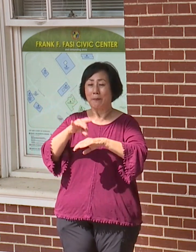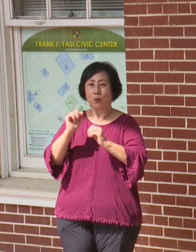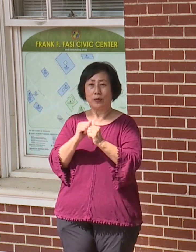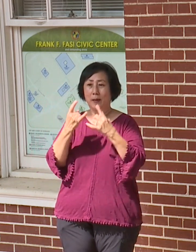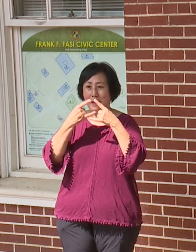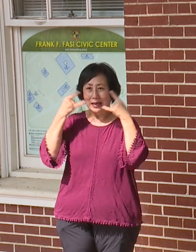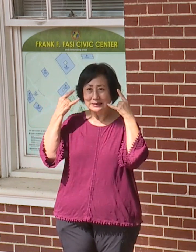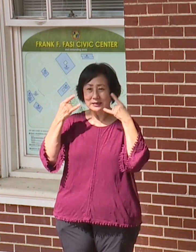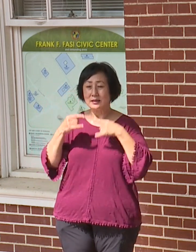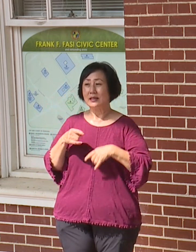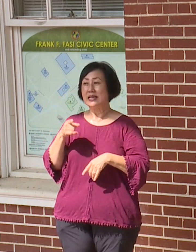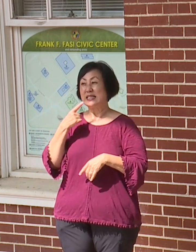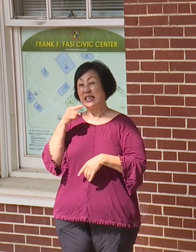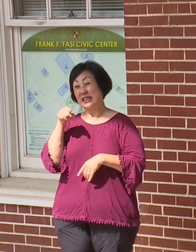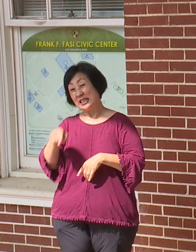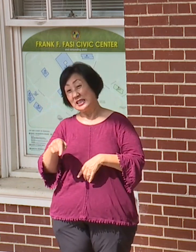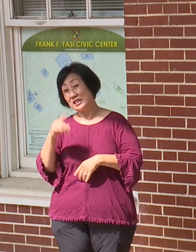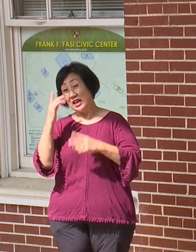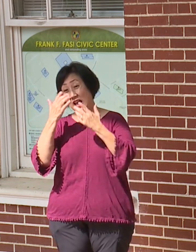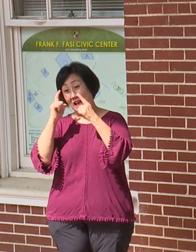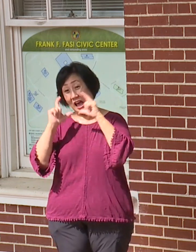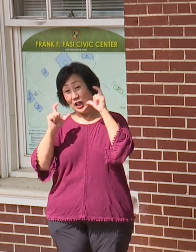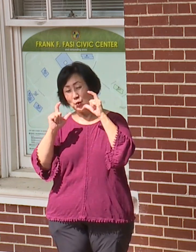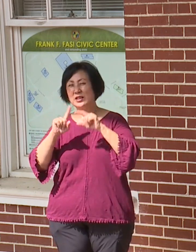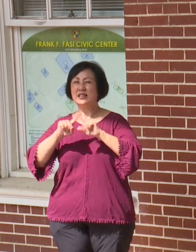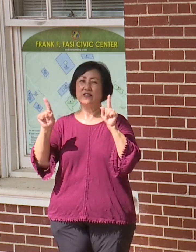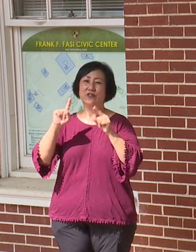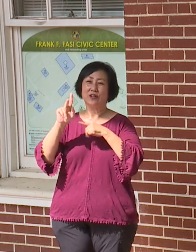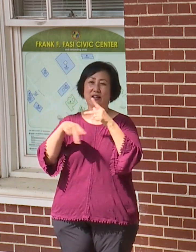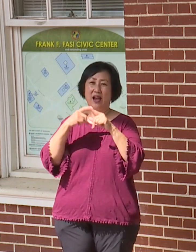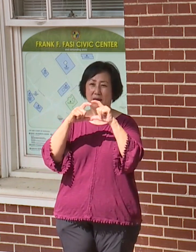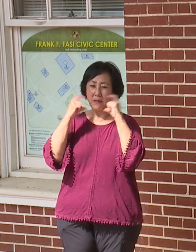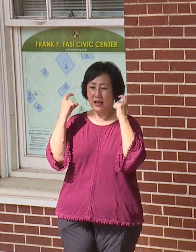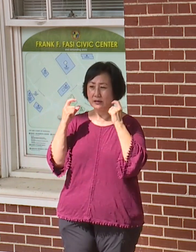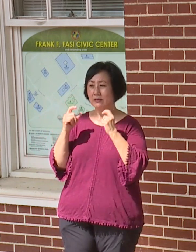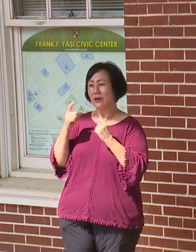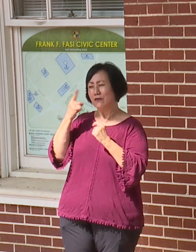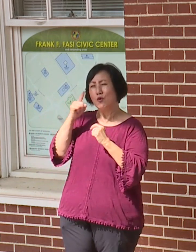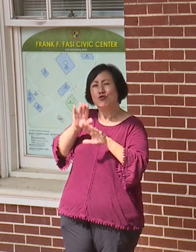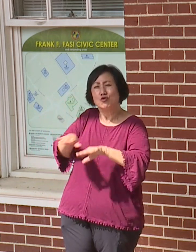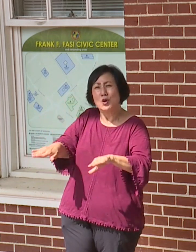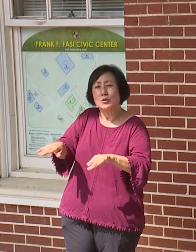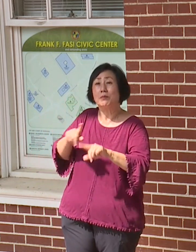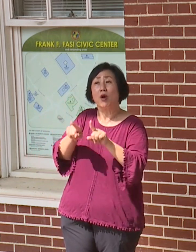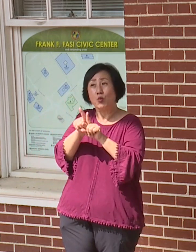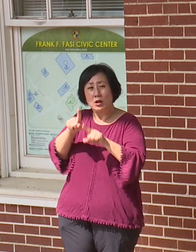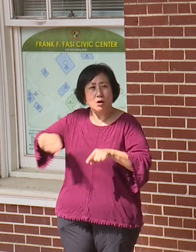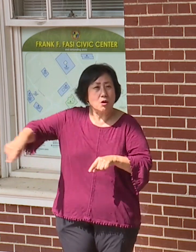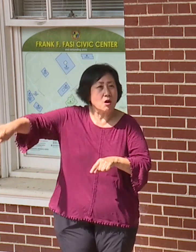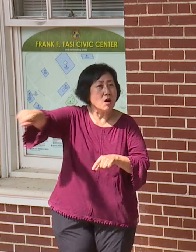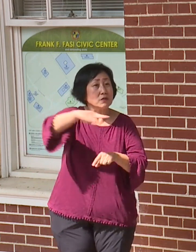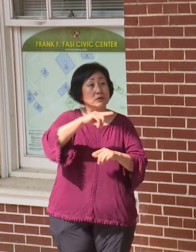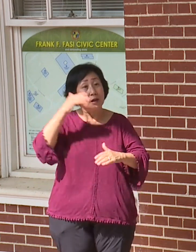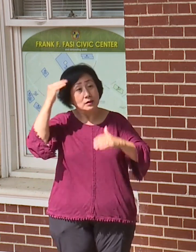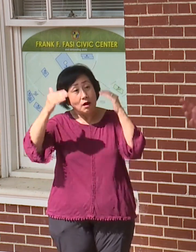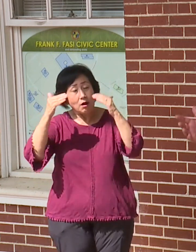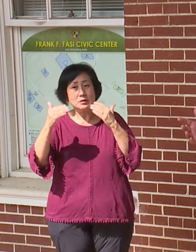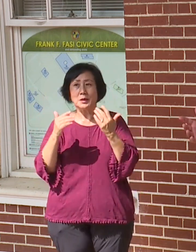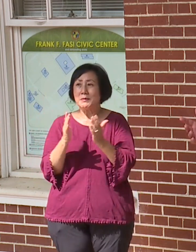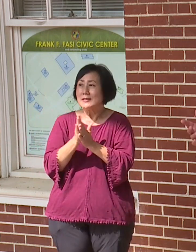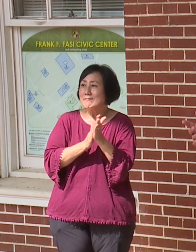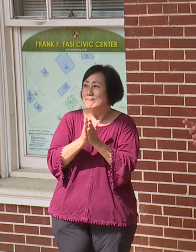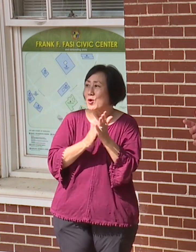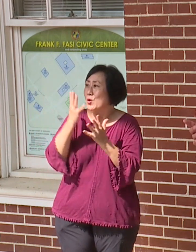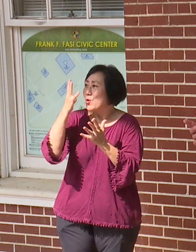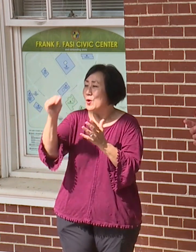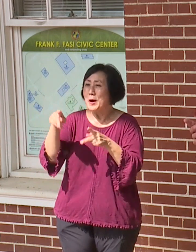It says a different kind of mask this Halloween. The message is to our keiki, but it's a message to all of us, from our adults who may want to go to